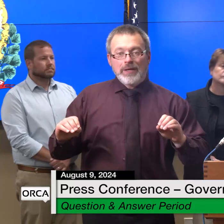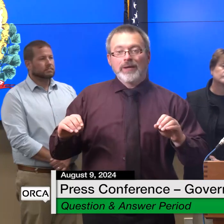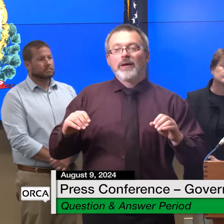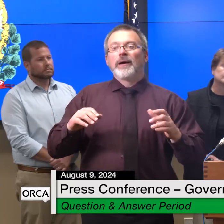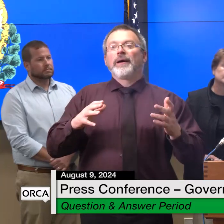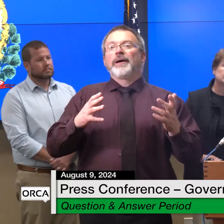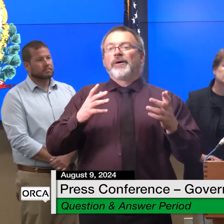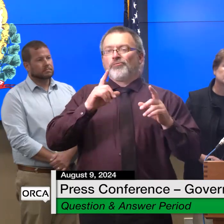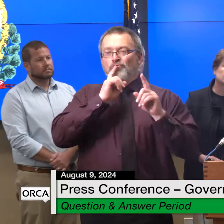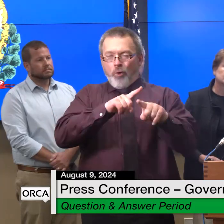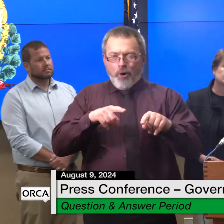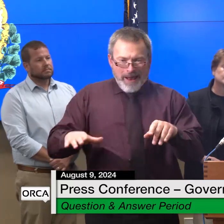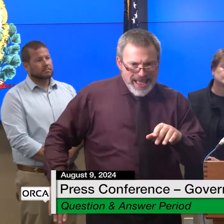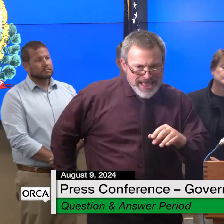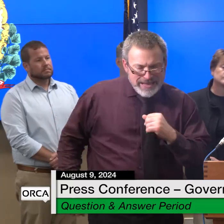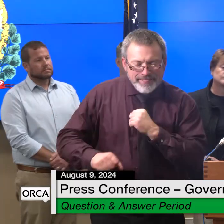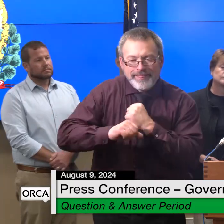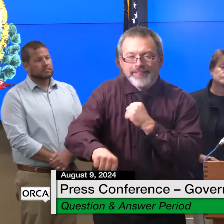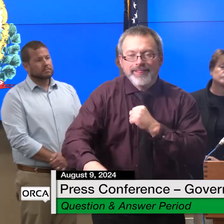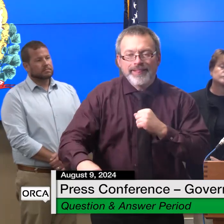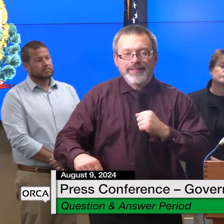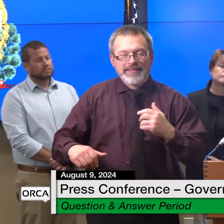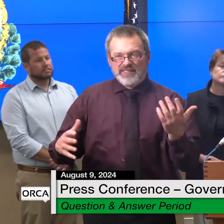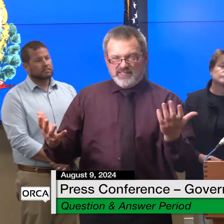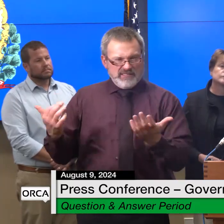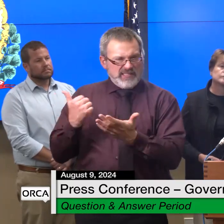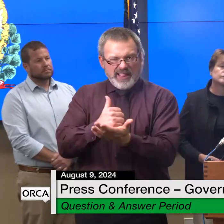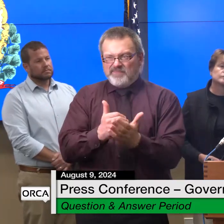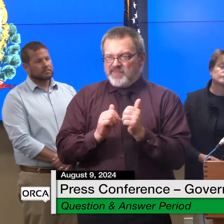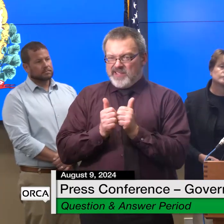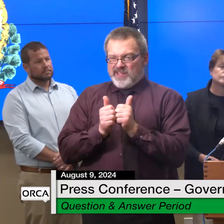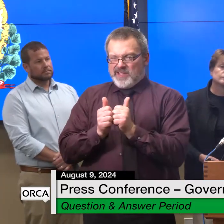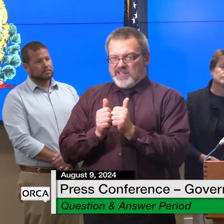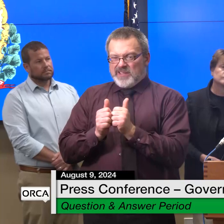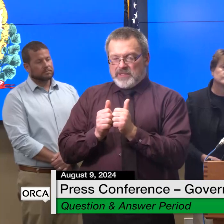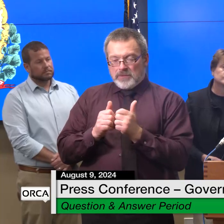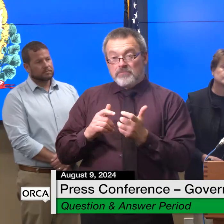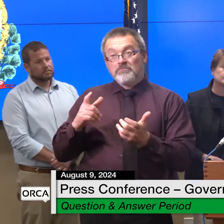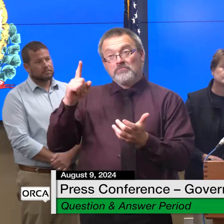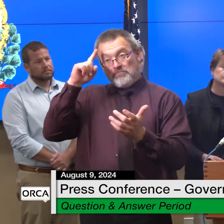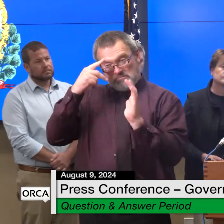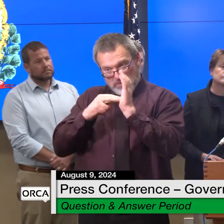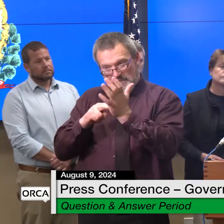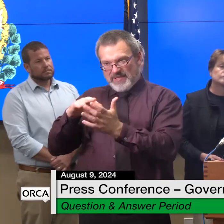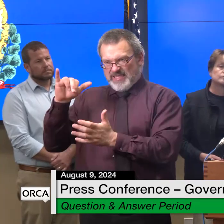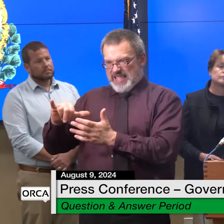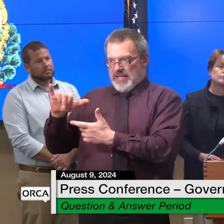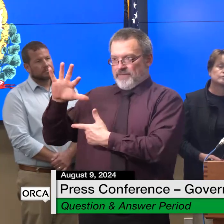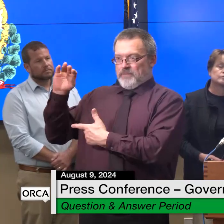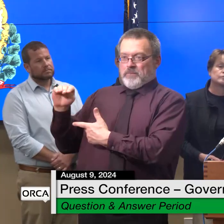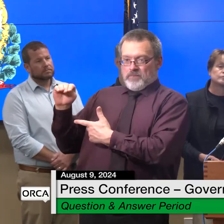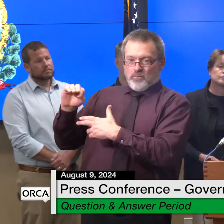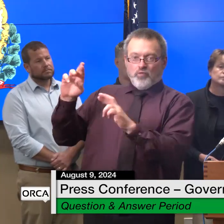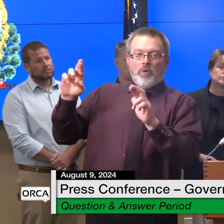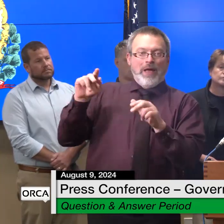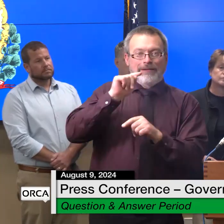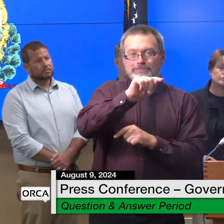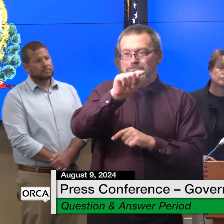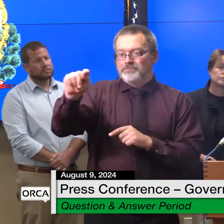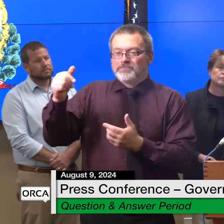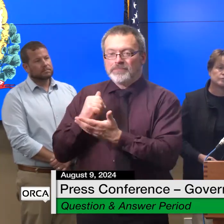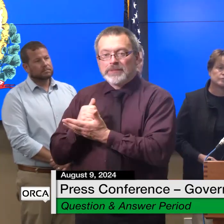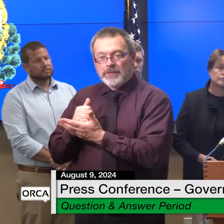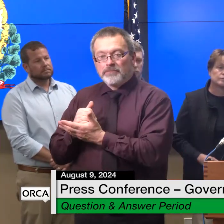it ended and the funds were were out so it was intended to help them but also others that um still hadn't received you know